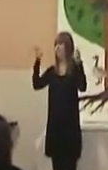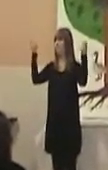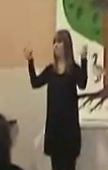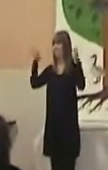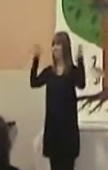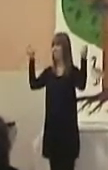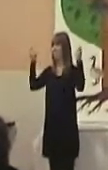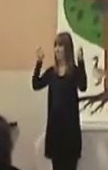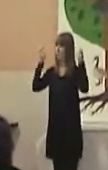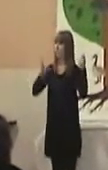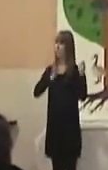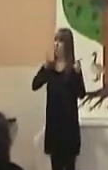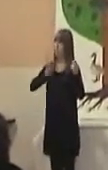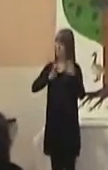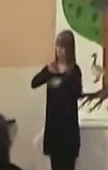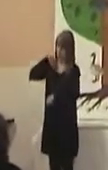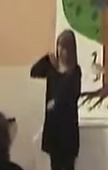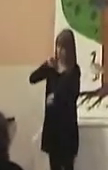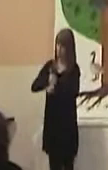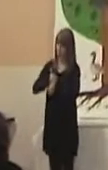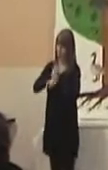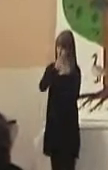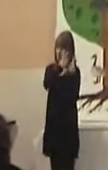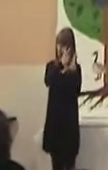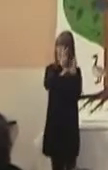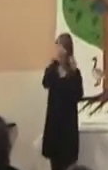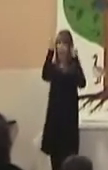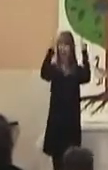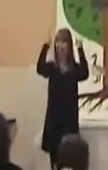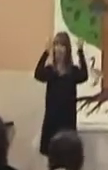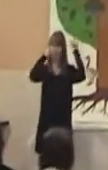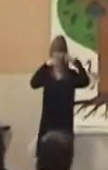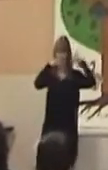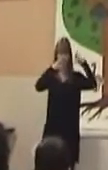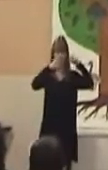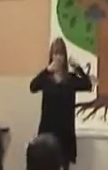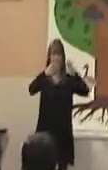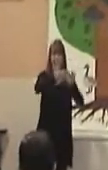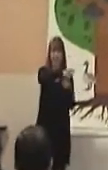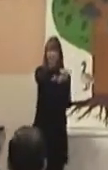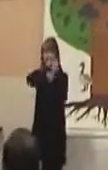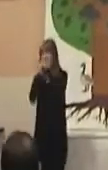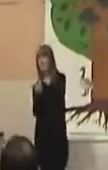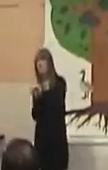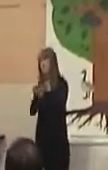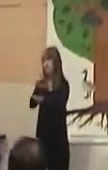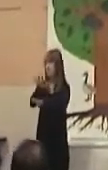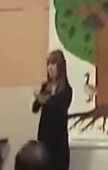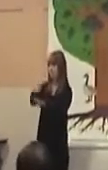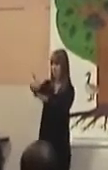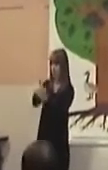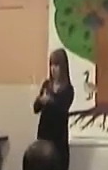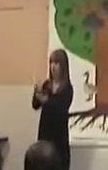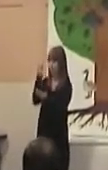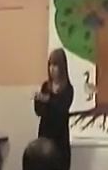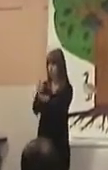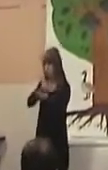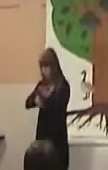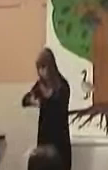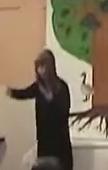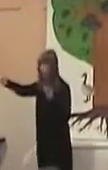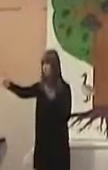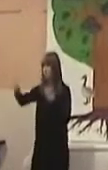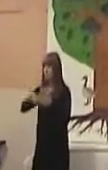adopt this path. So again, there's lots of people in this room that we need to thank for that, who have been working hard for a long time.